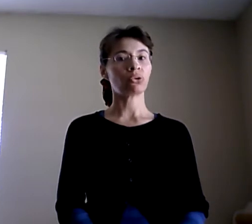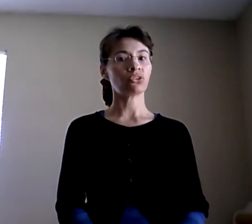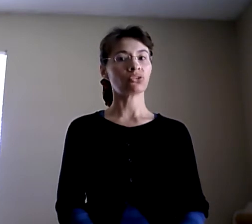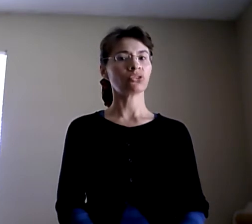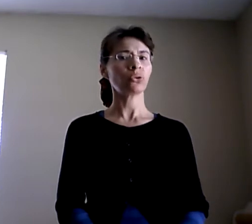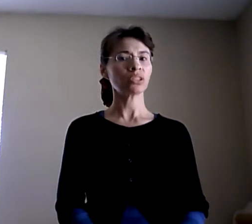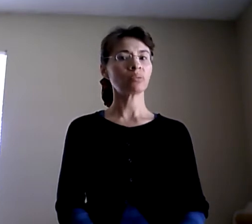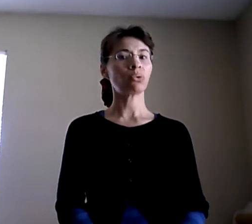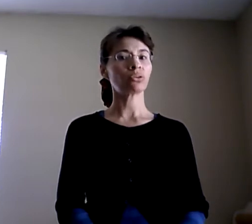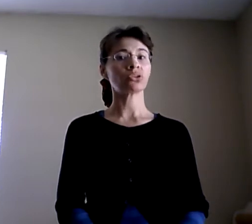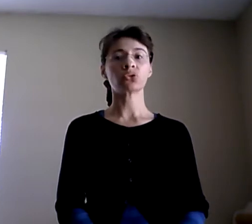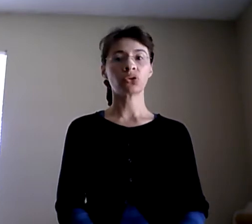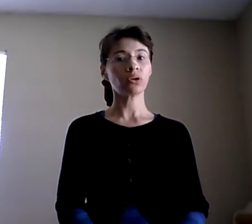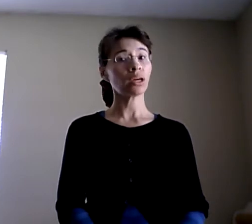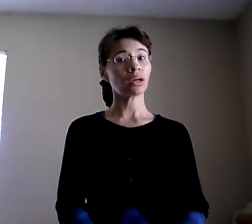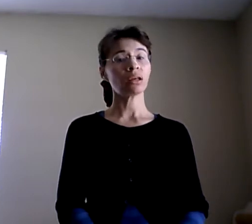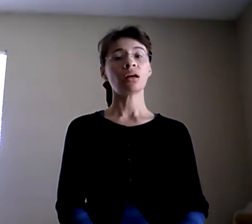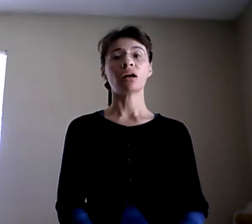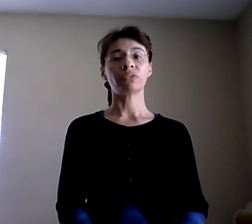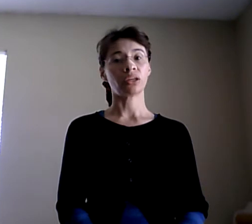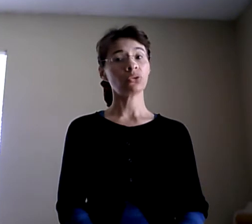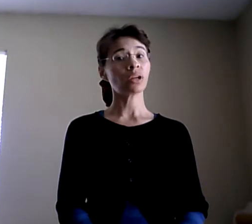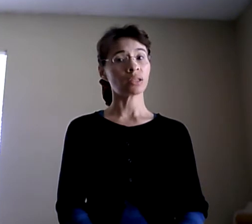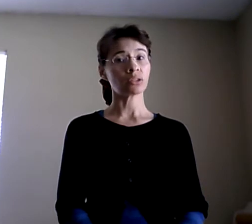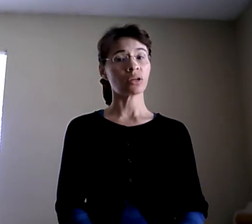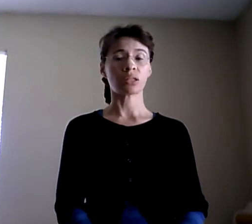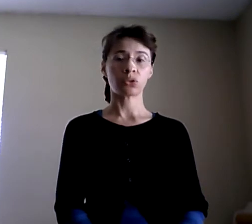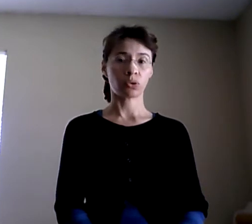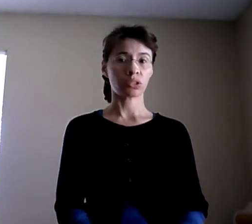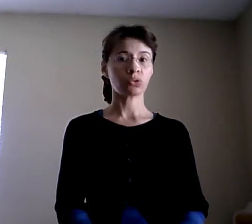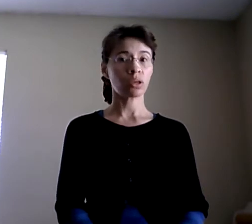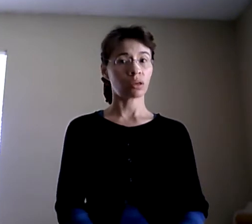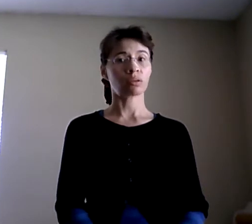person. So it's important to go ahead and take your classes as soon as you can.